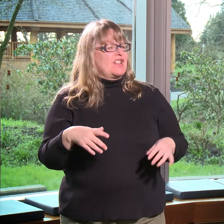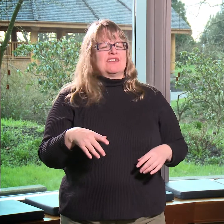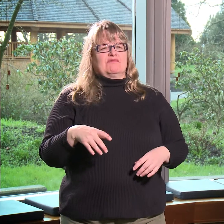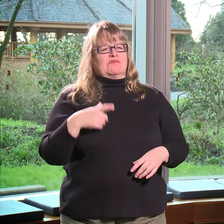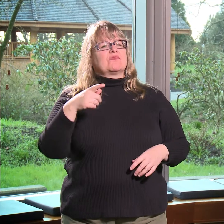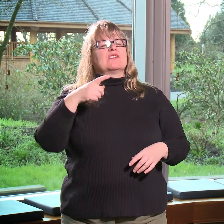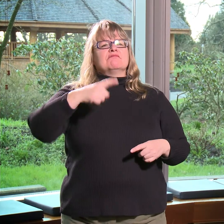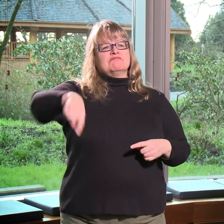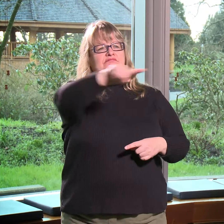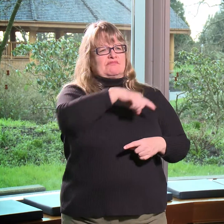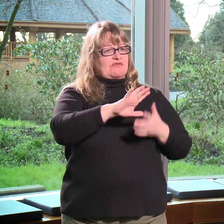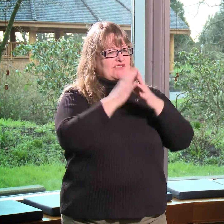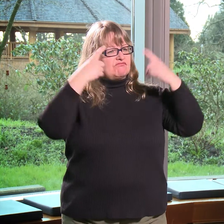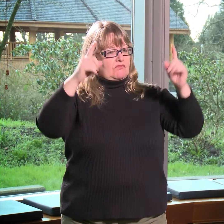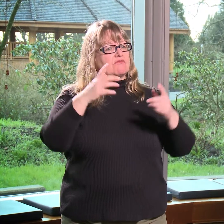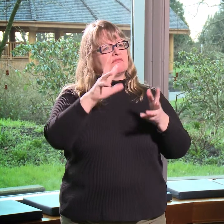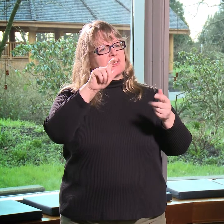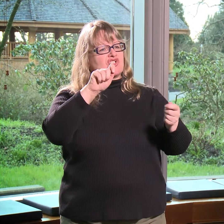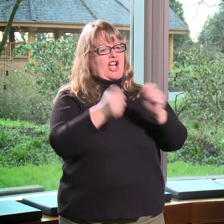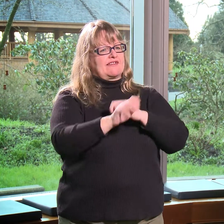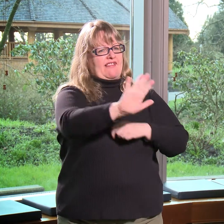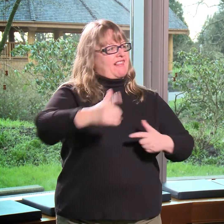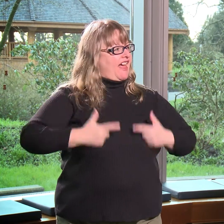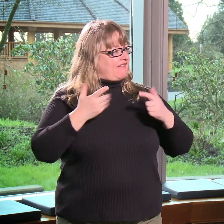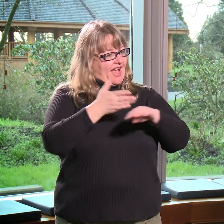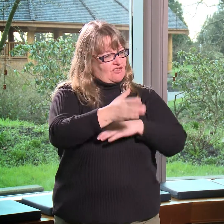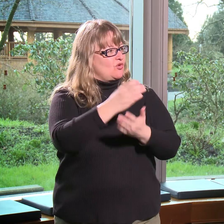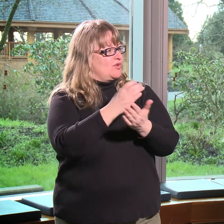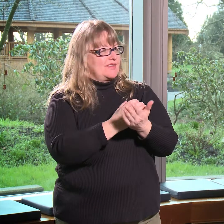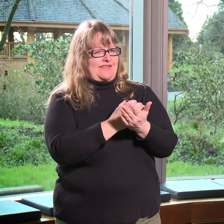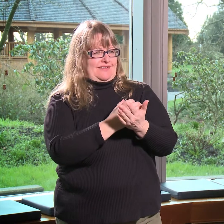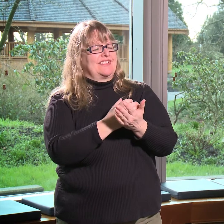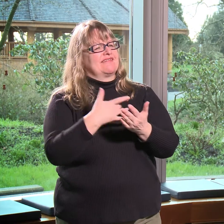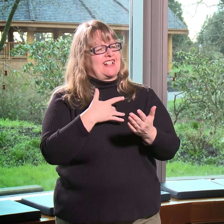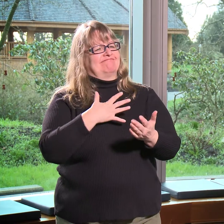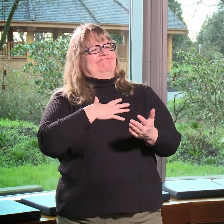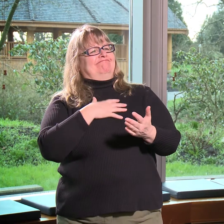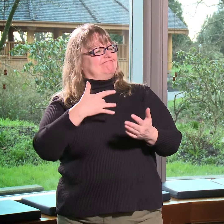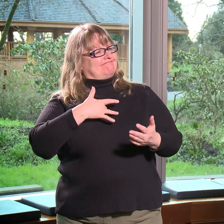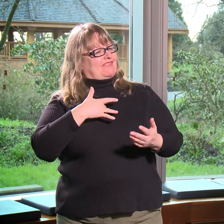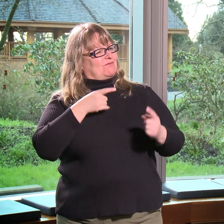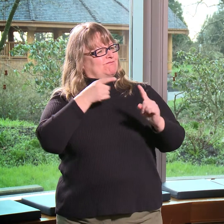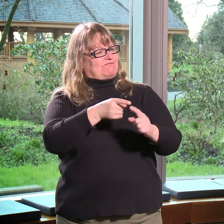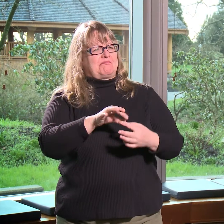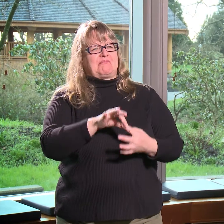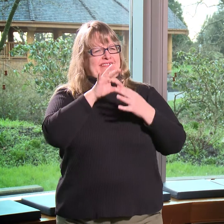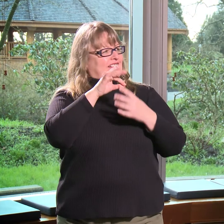with sign language. Generally, the students, you know, it changes their lives after the course and they feel really impacted by it.